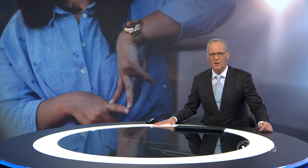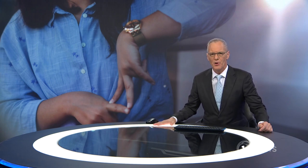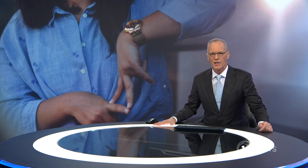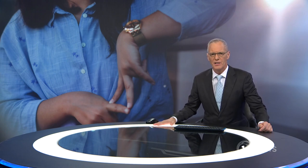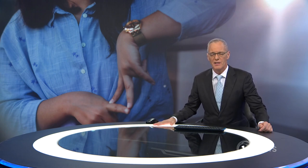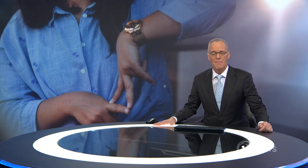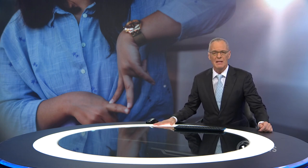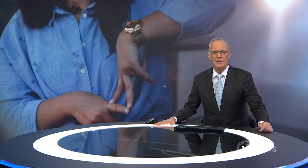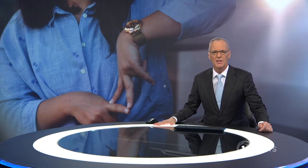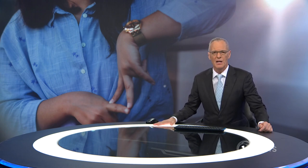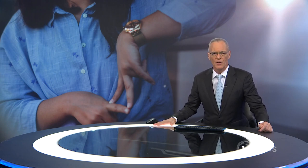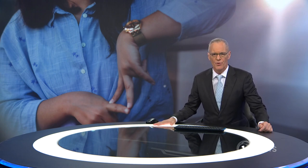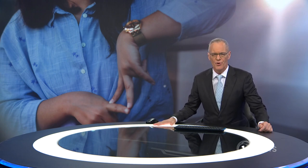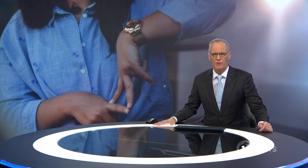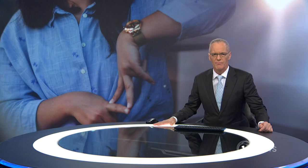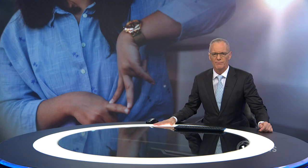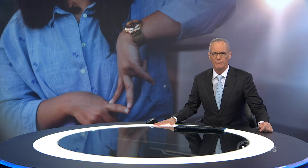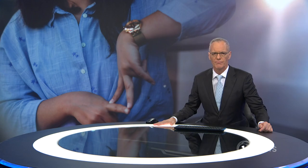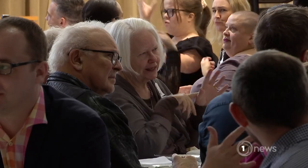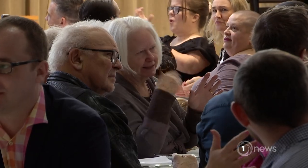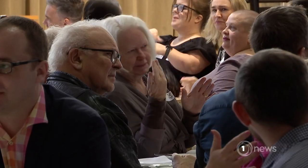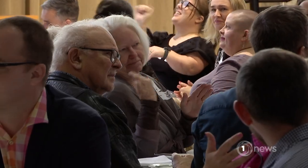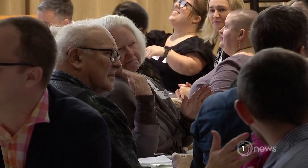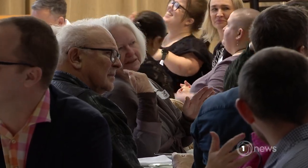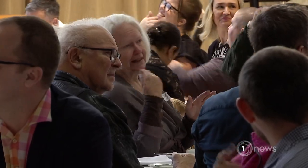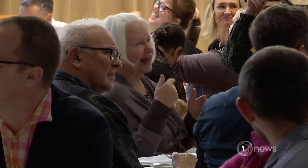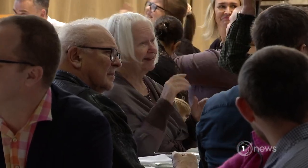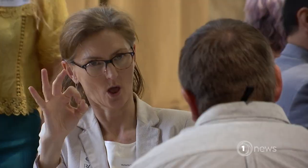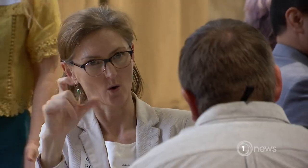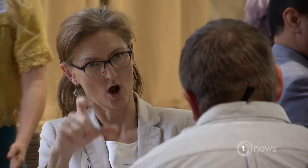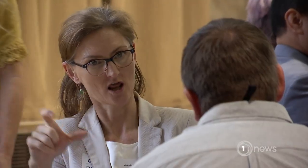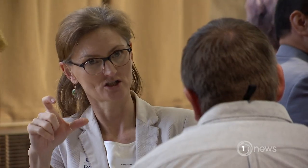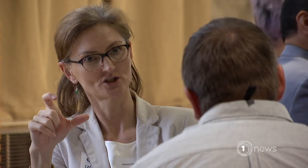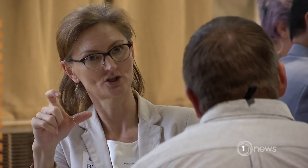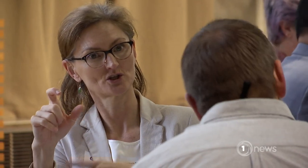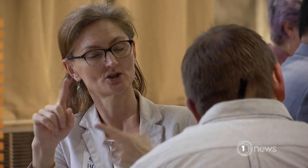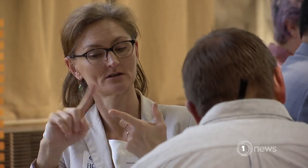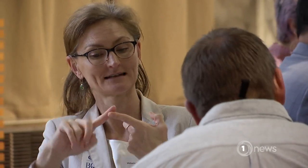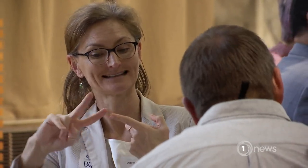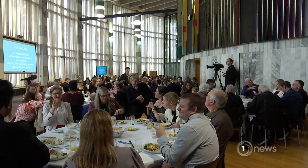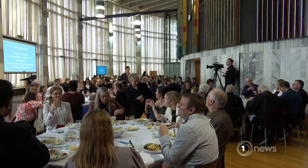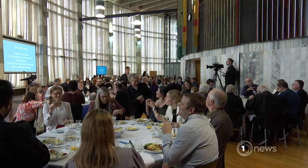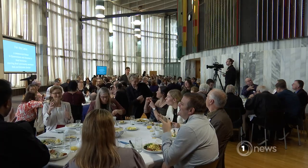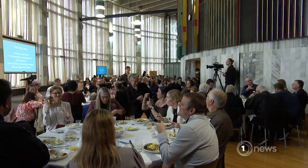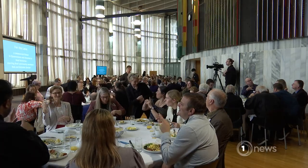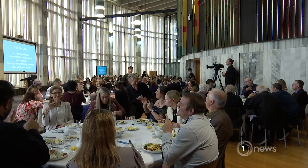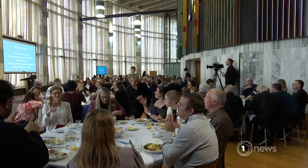community says the amendments are crucial. Kicking off New Zealand's Sign Language Week with a special breakfast at Parliament